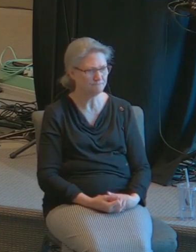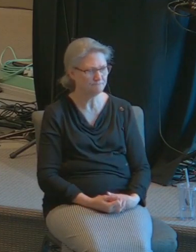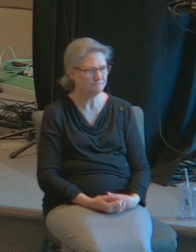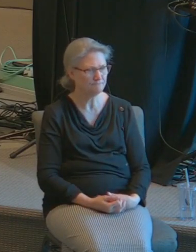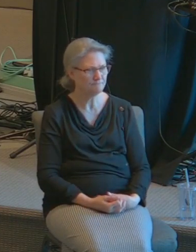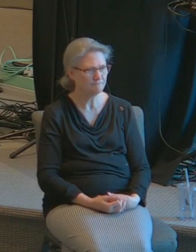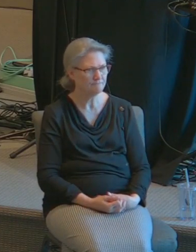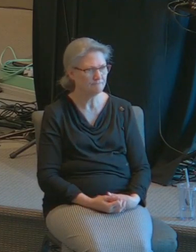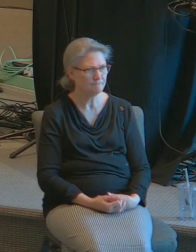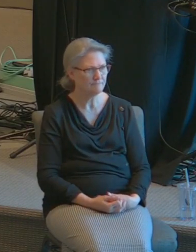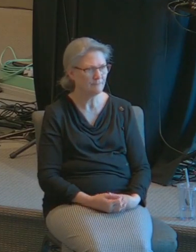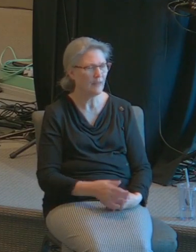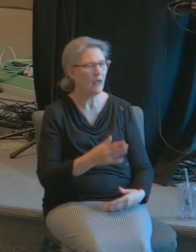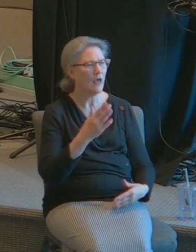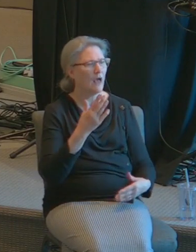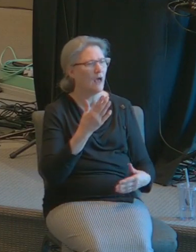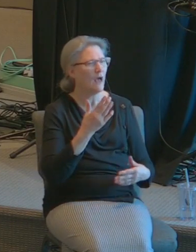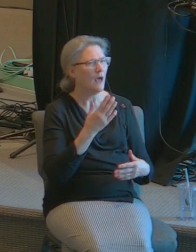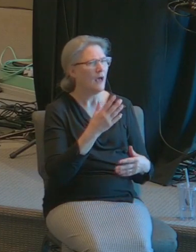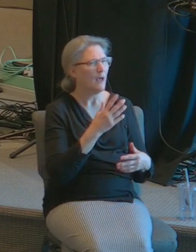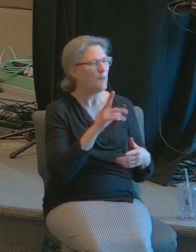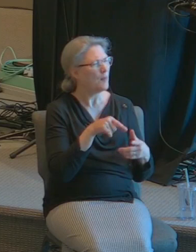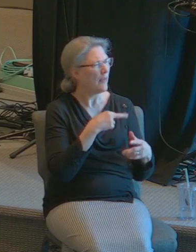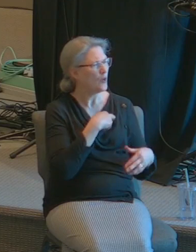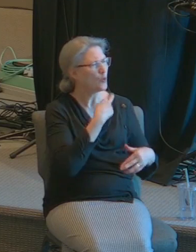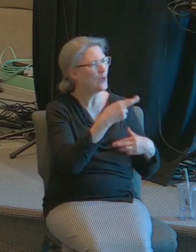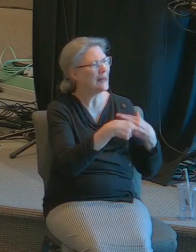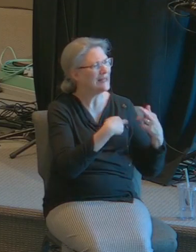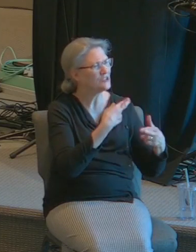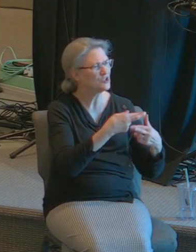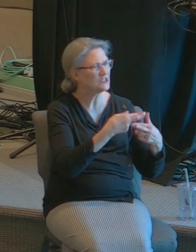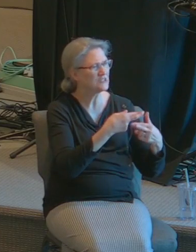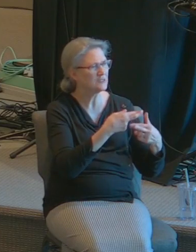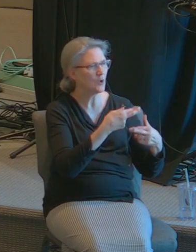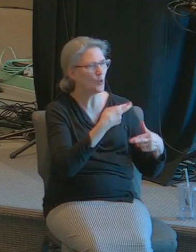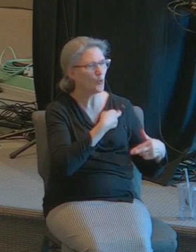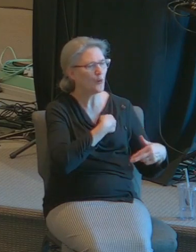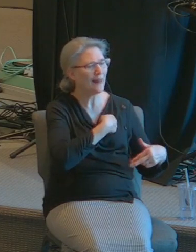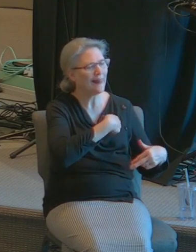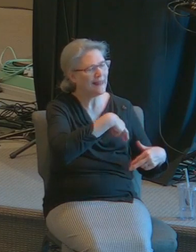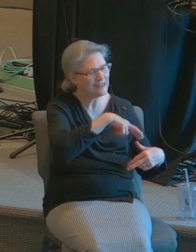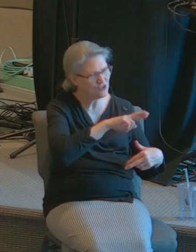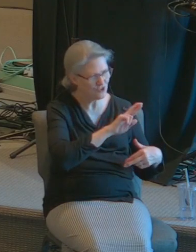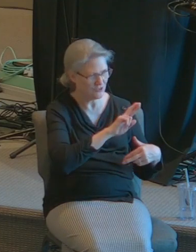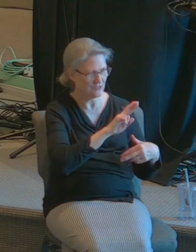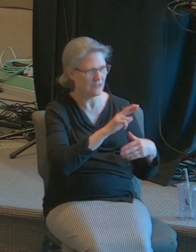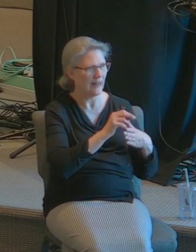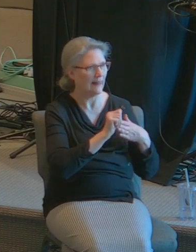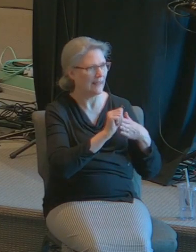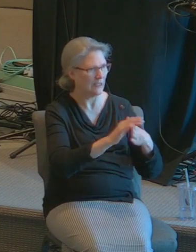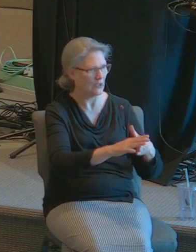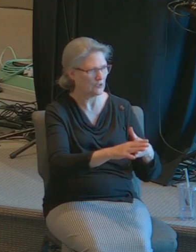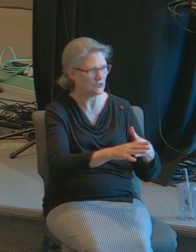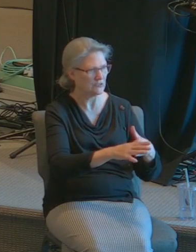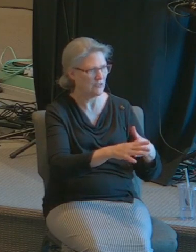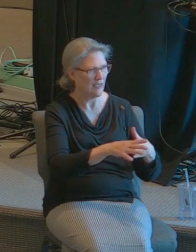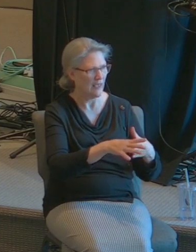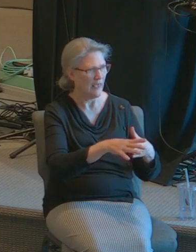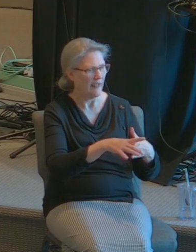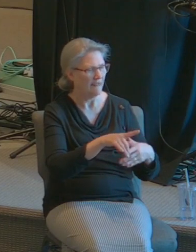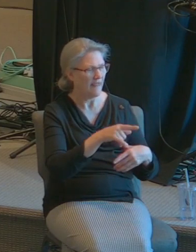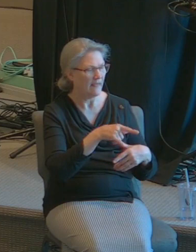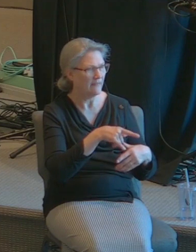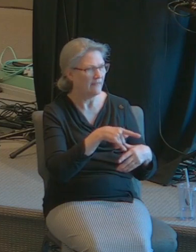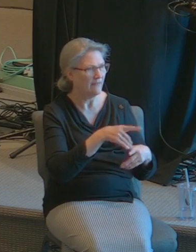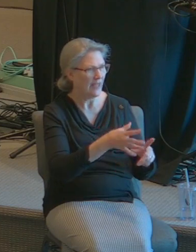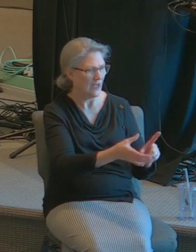the religious leaders that brought a woman dragging her into the presence of